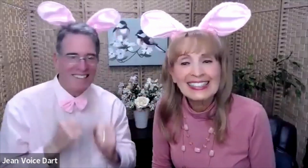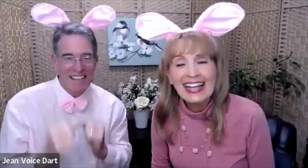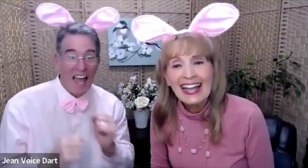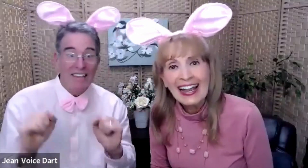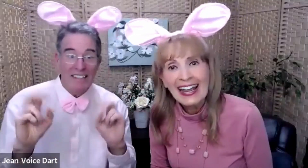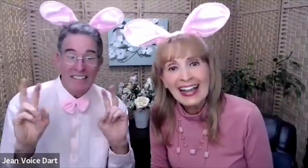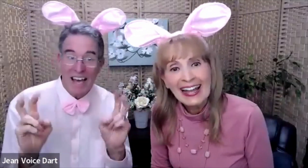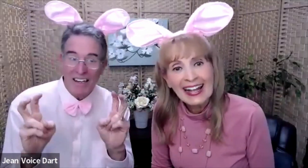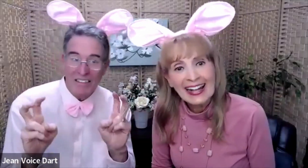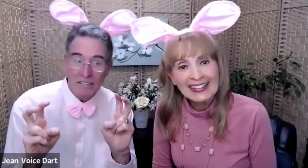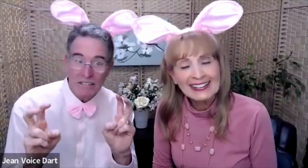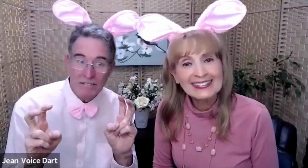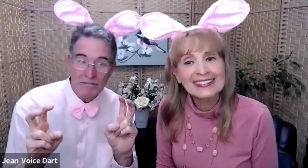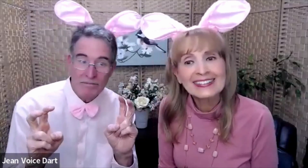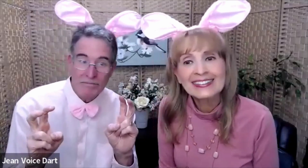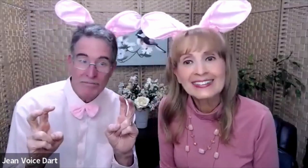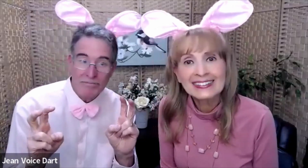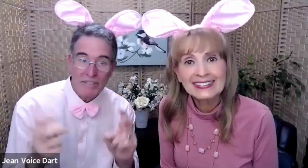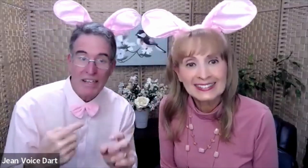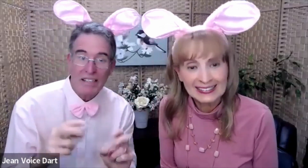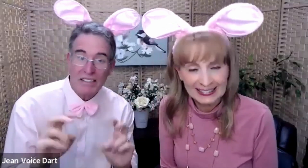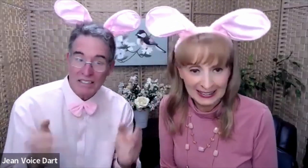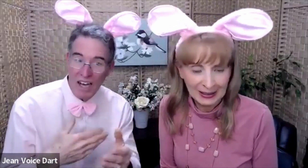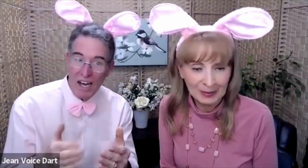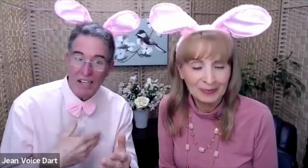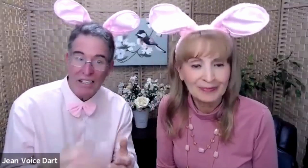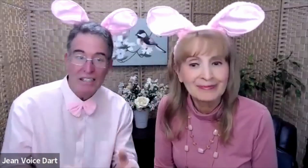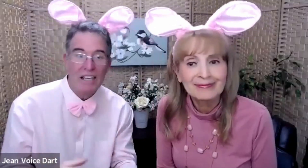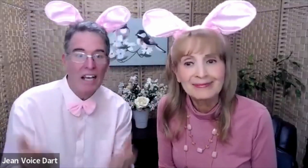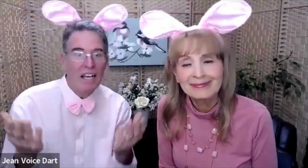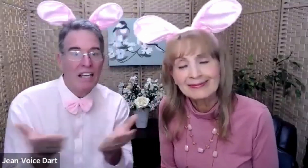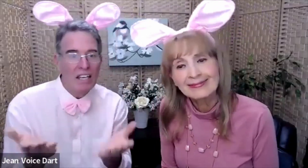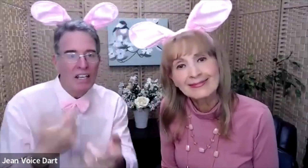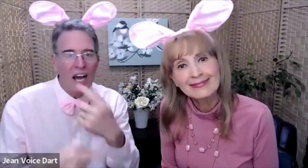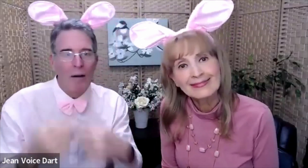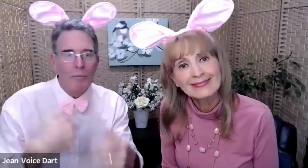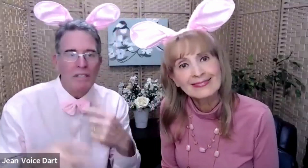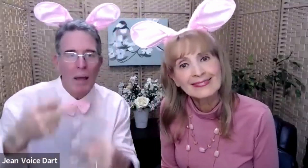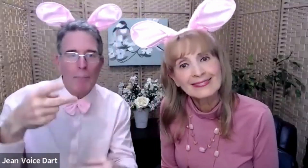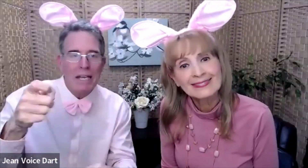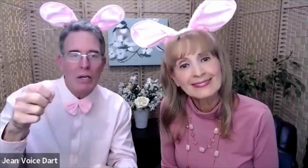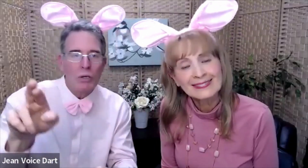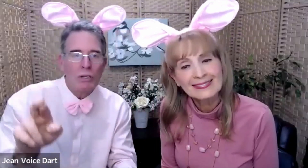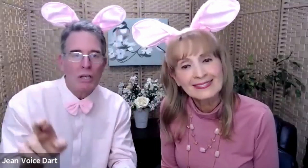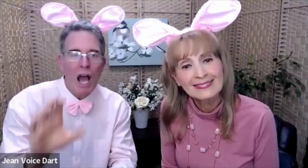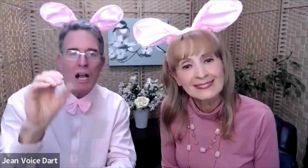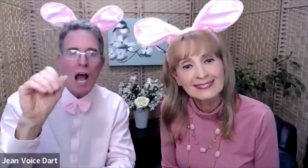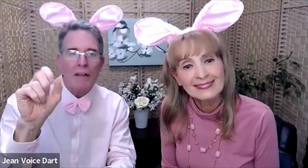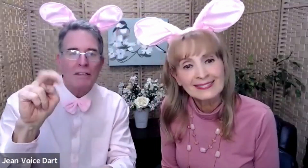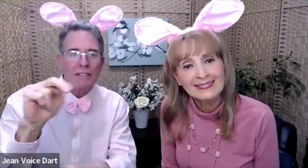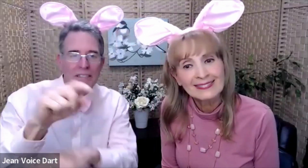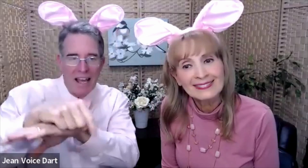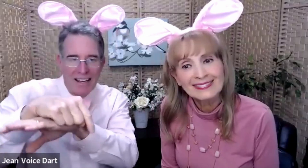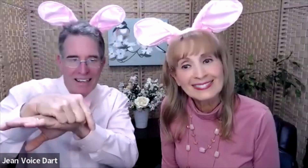And the title of the song is Here Comes Peter Cottontail.